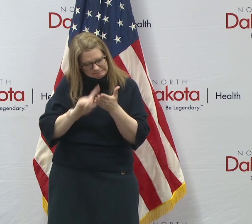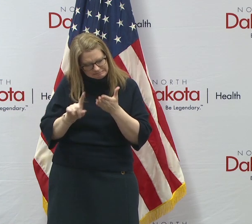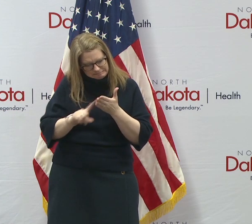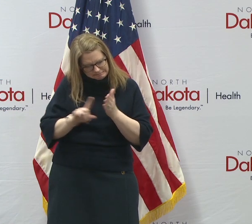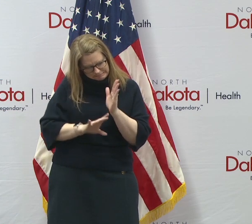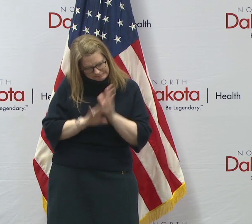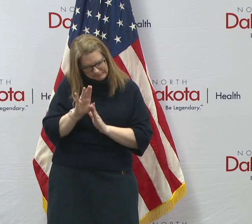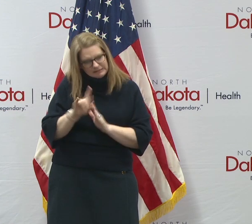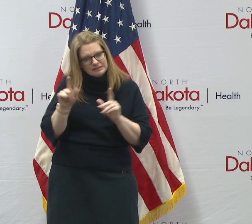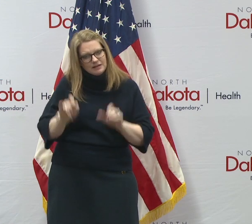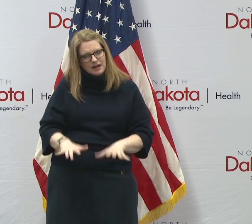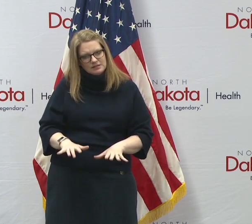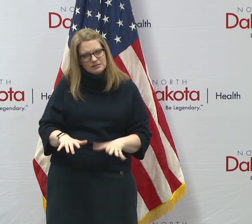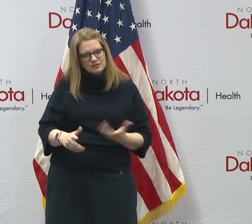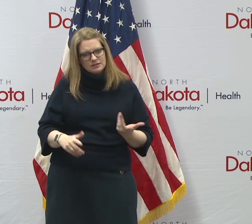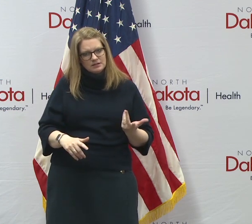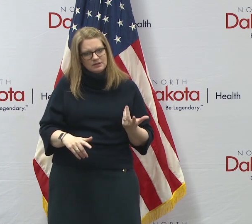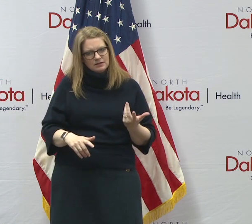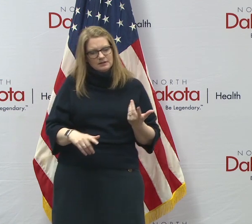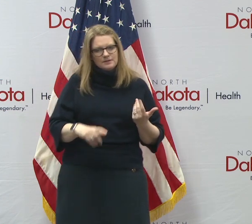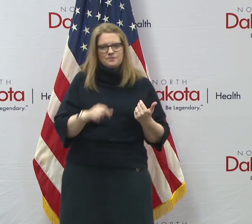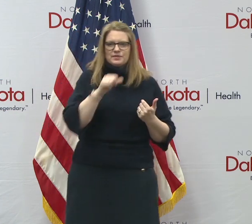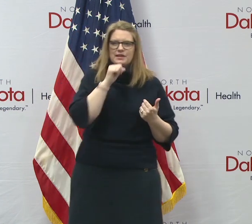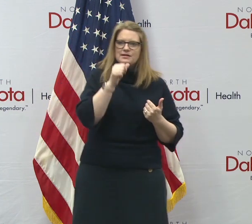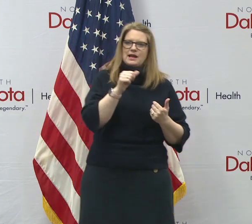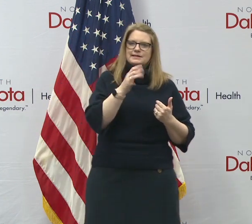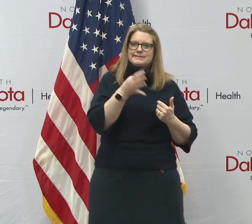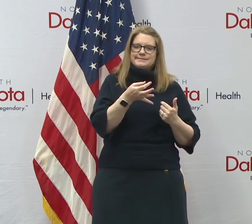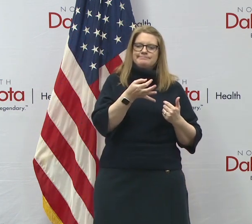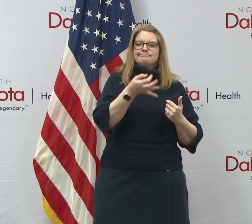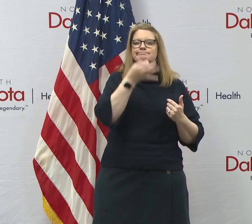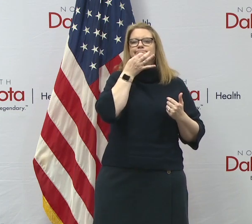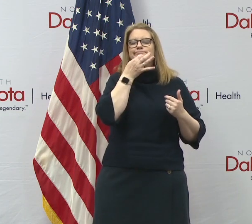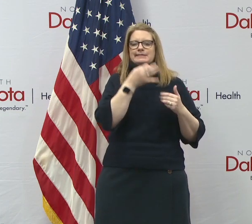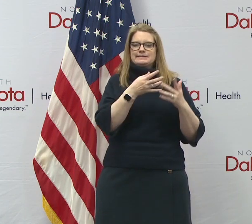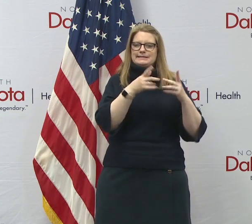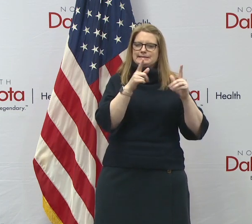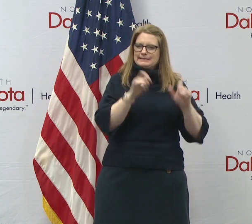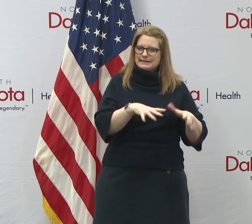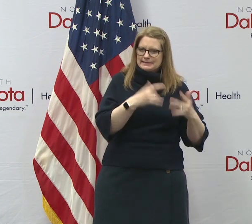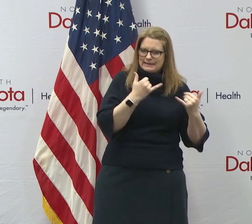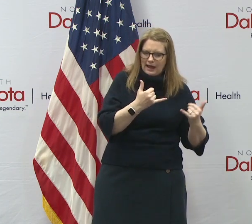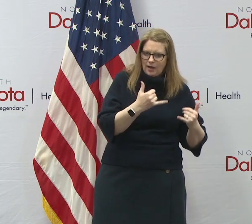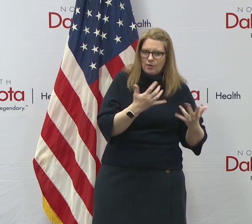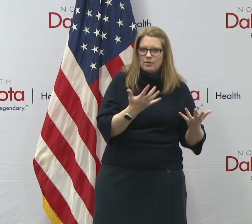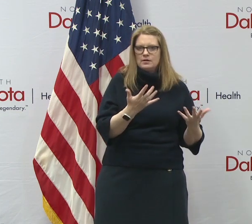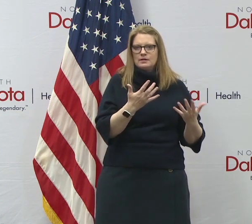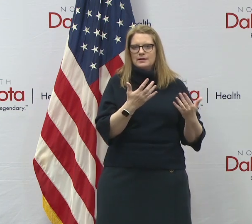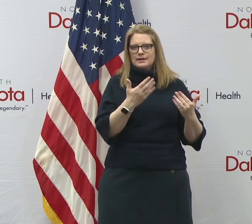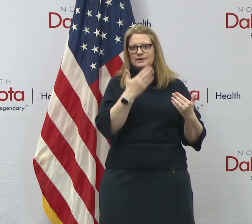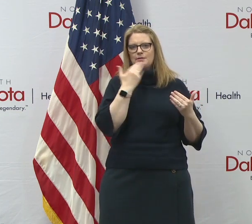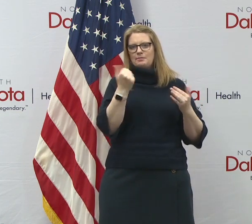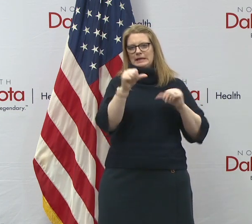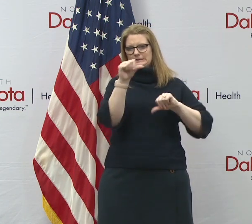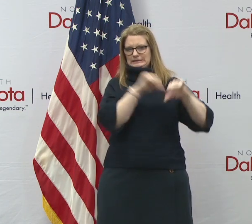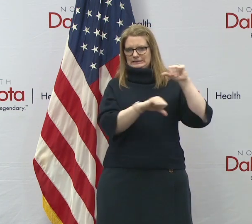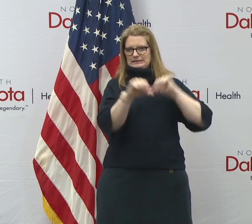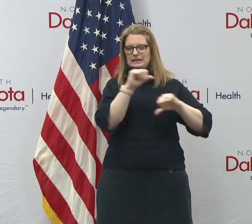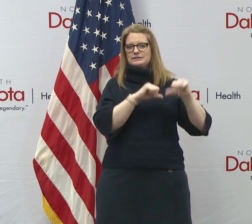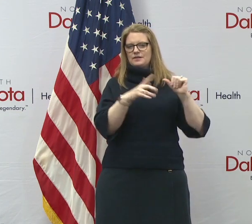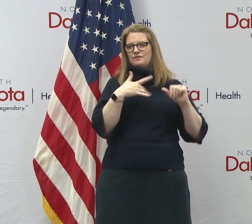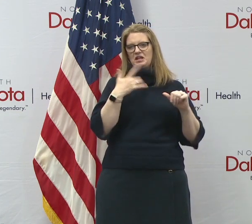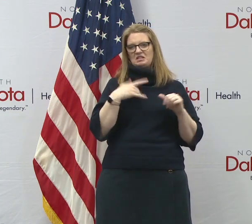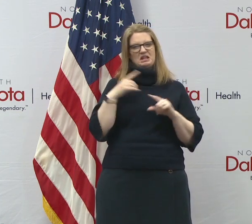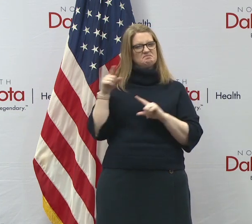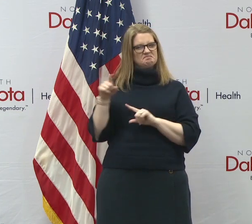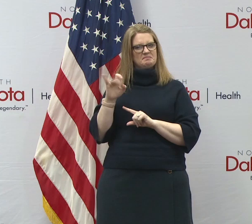these tests are not as high acuity as the ones that we have right now. Uh, best science is that they think that they'd be about 90